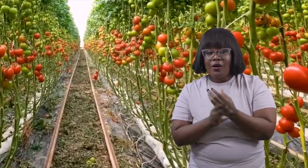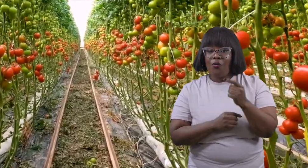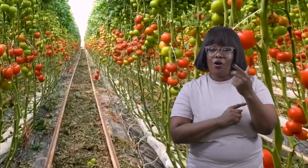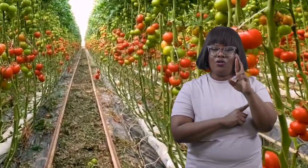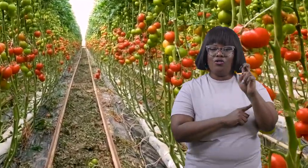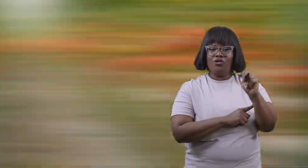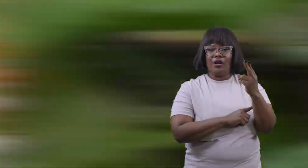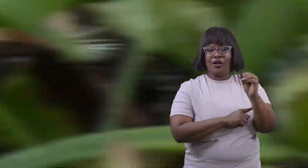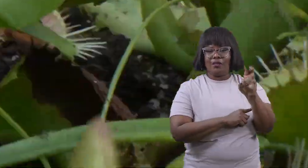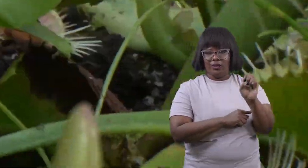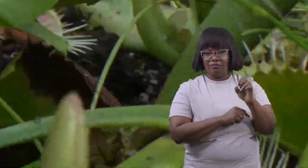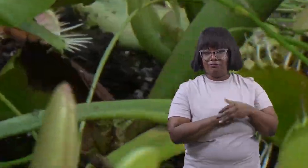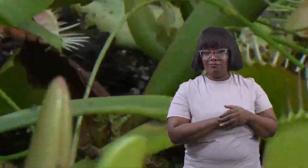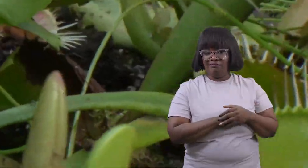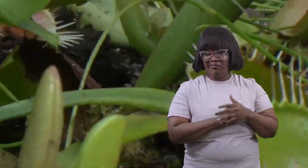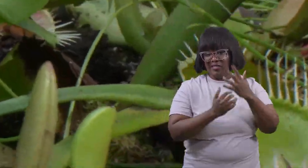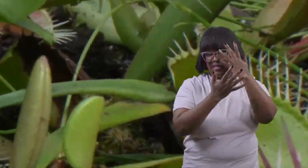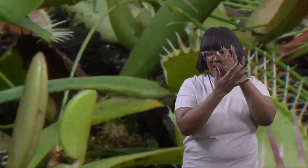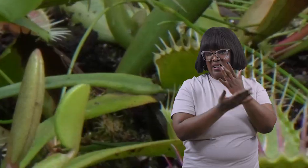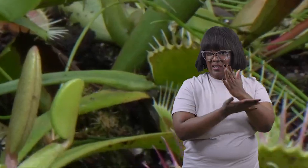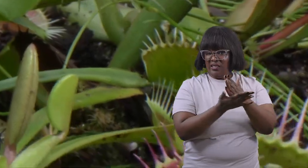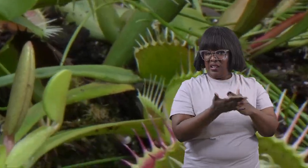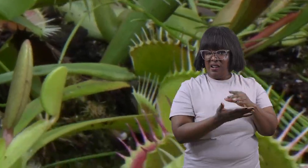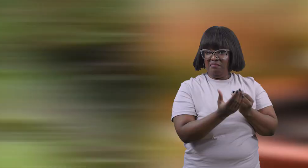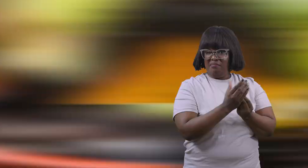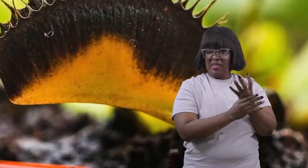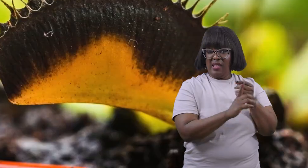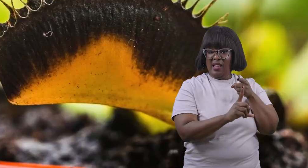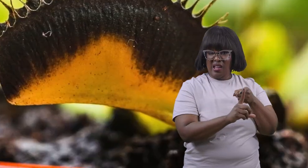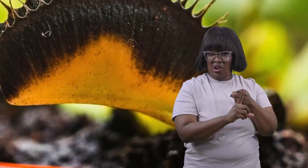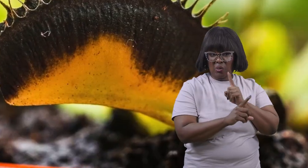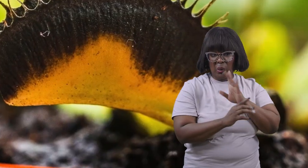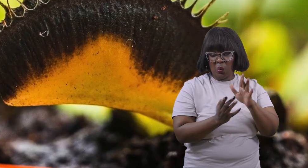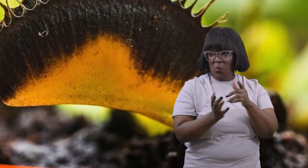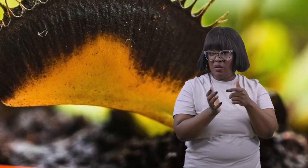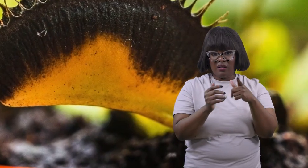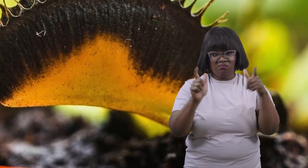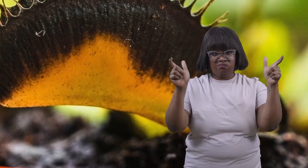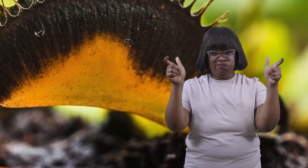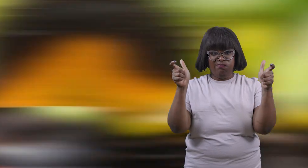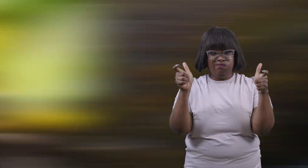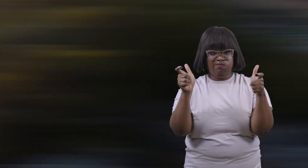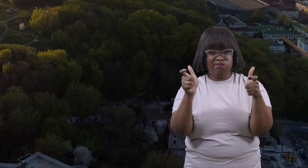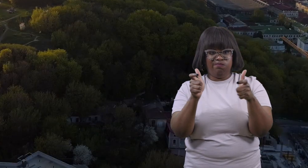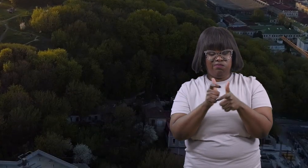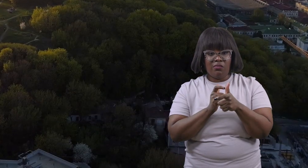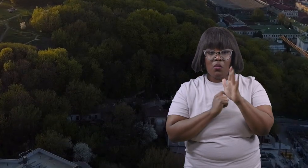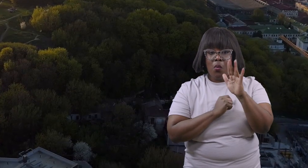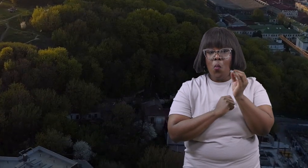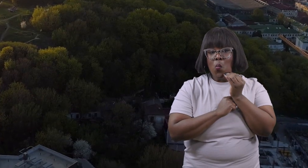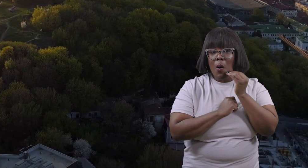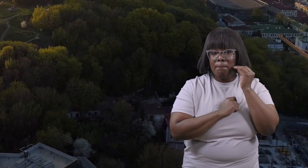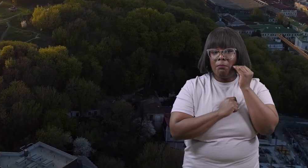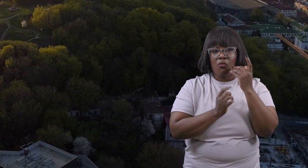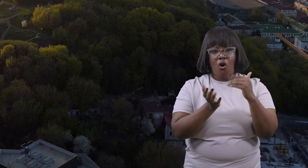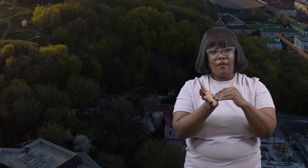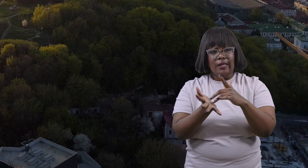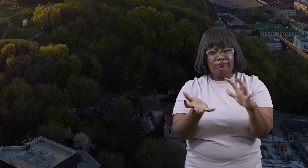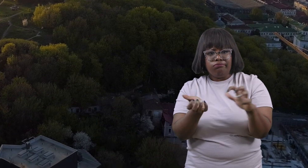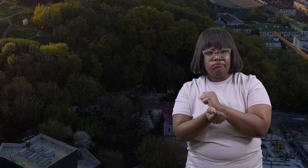sadly some carnivorous plants are in danger of disappearing their homes are being damaged by things like